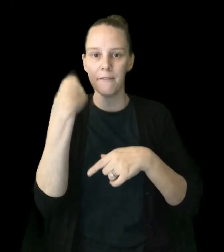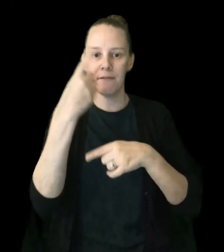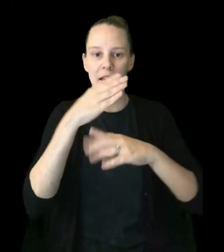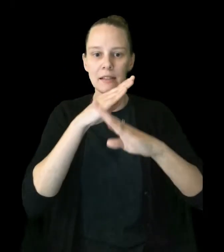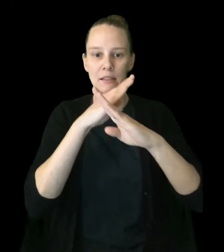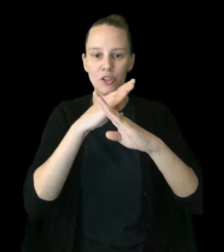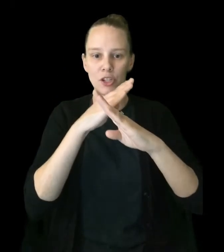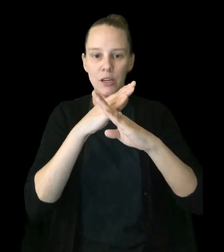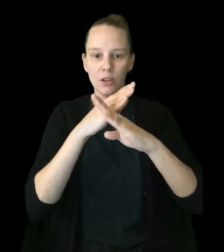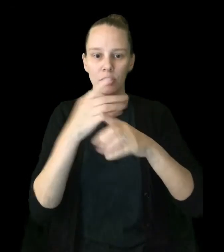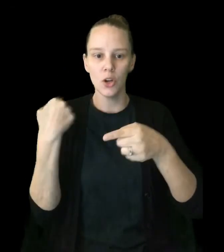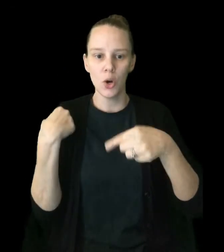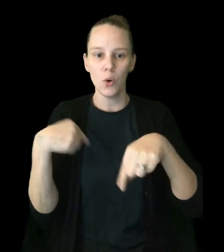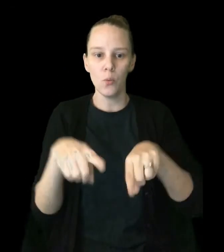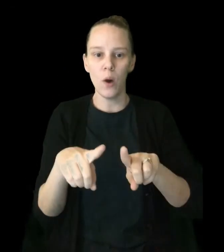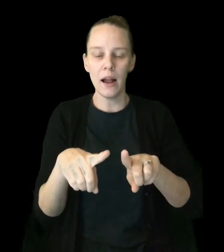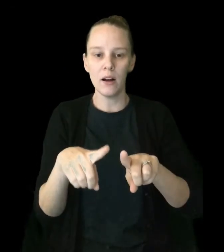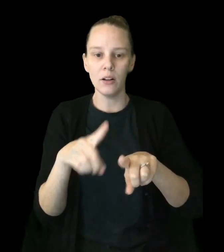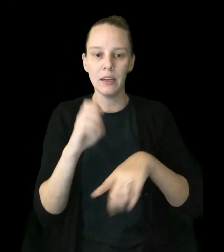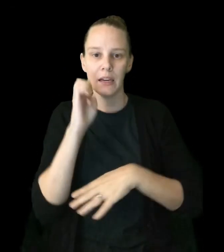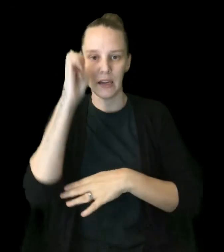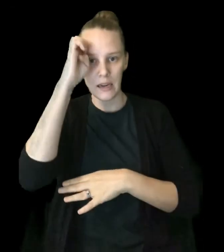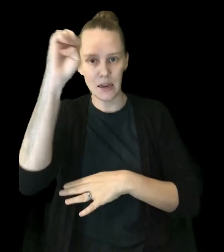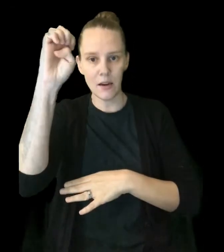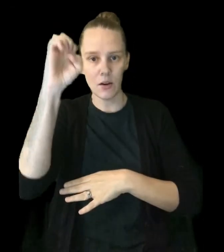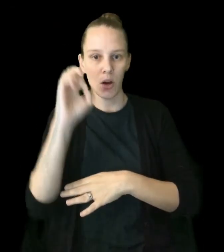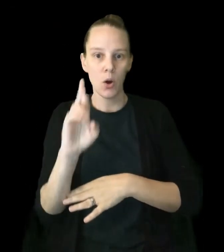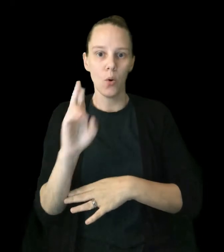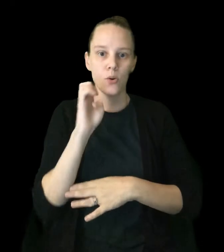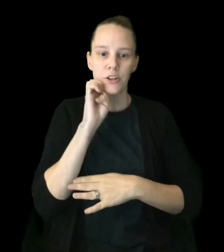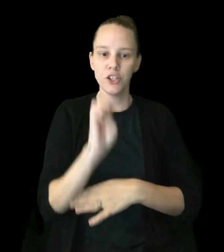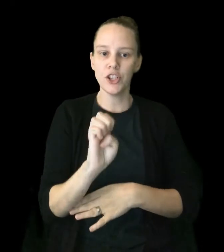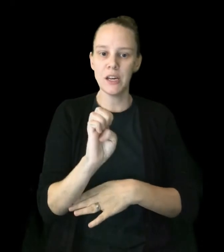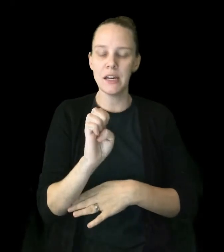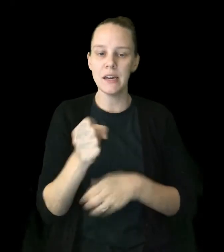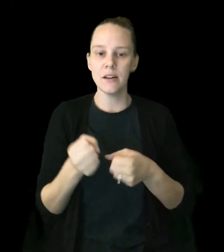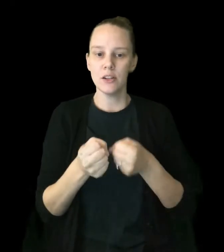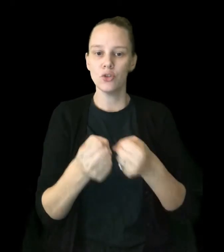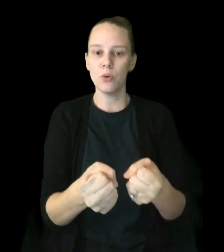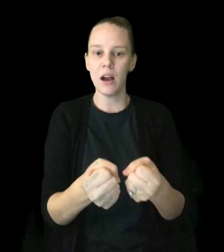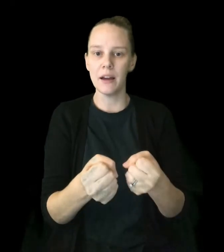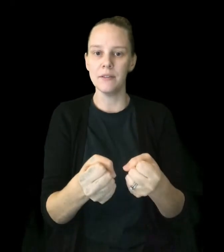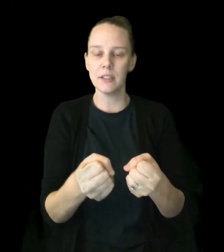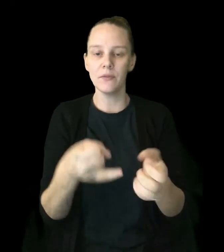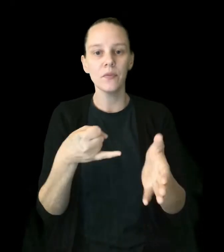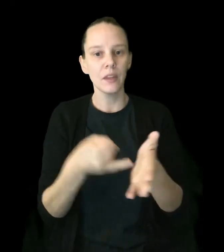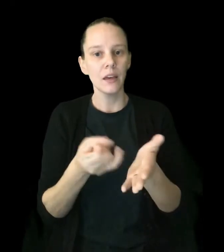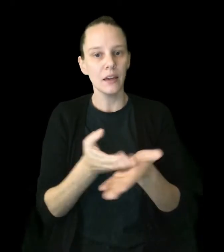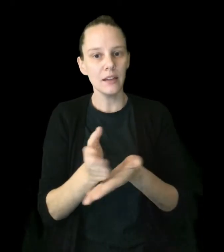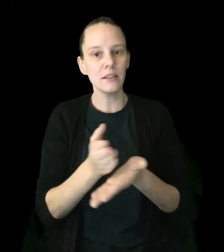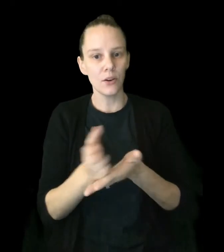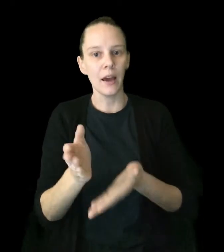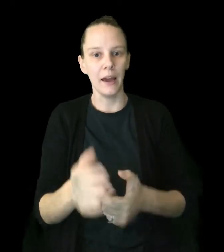face shield while he or she drives. It's okay.